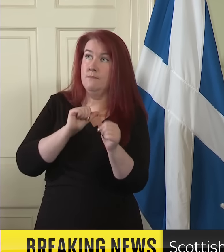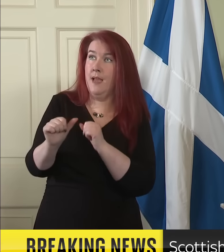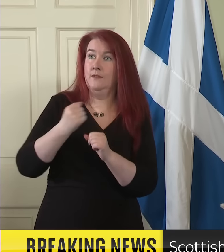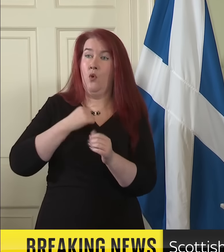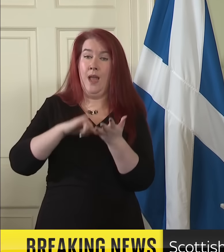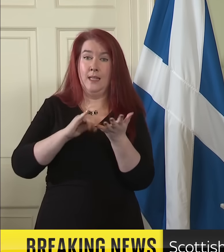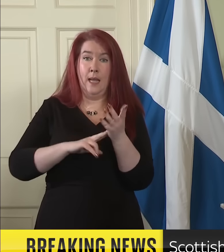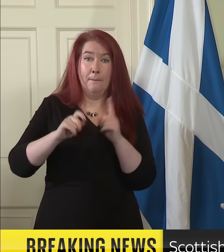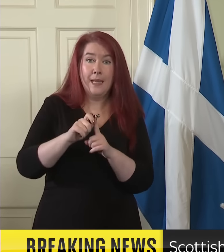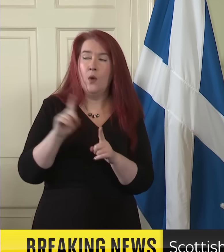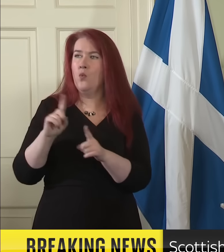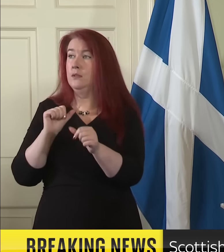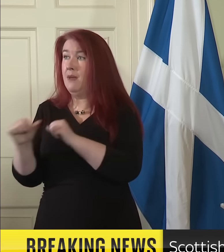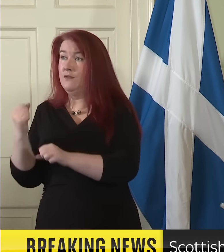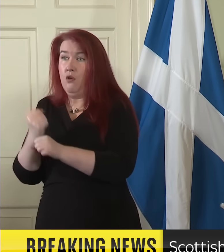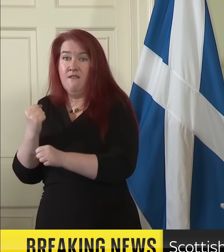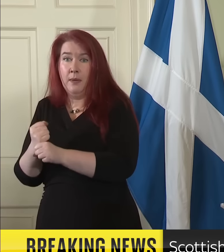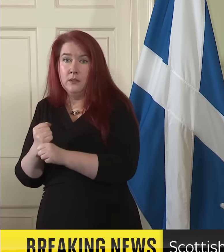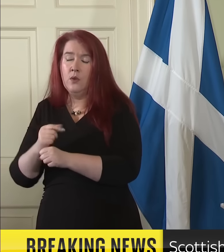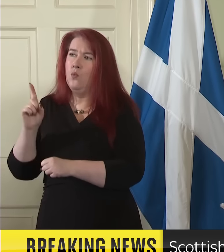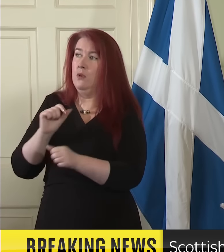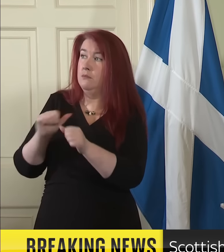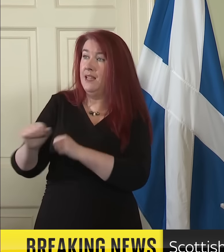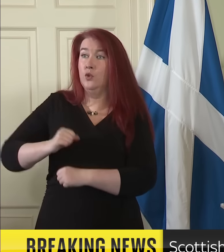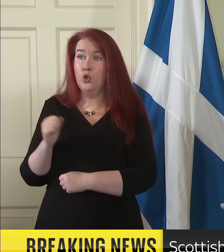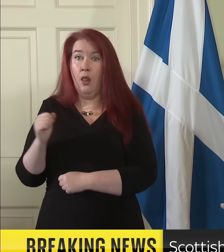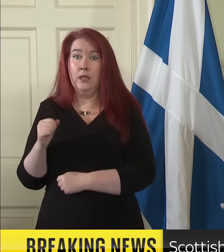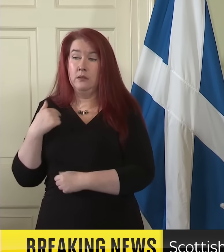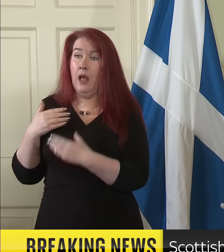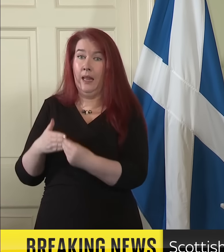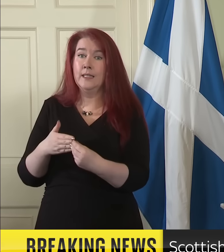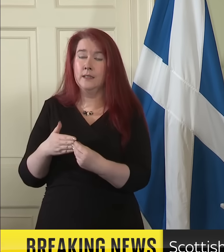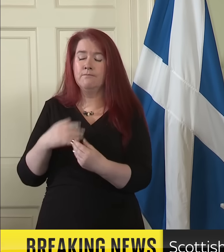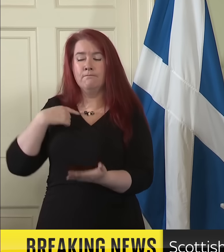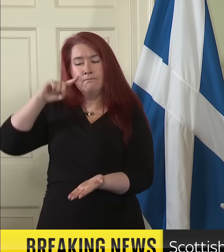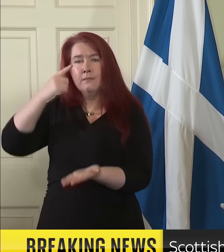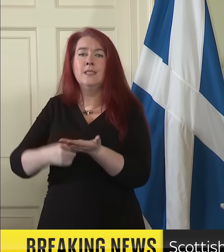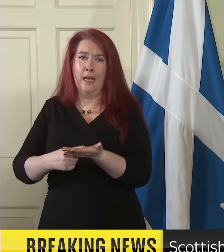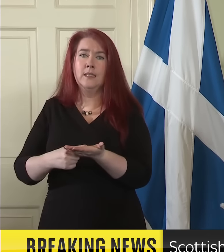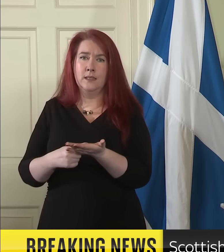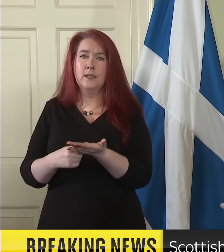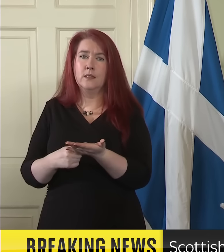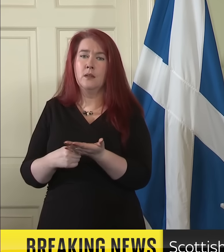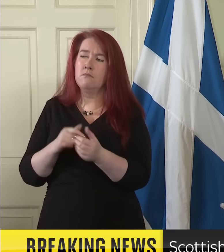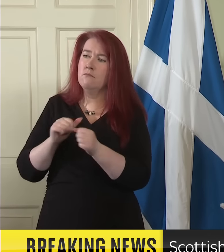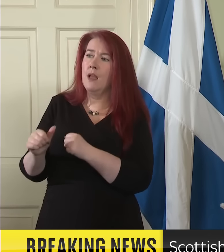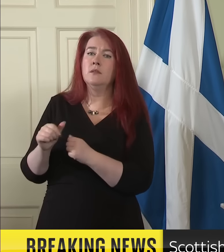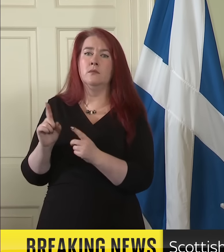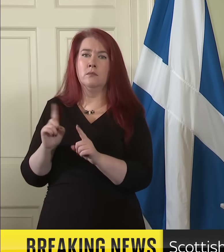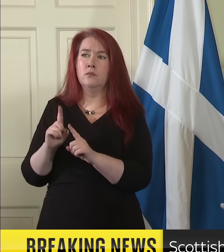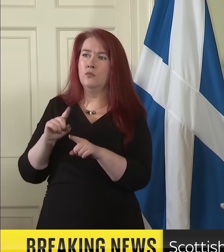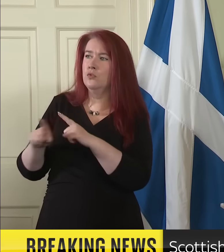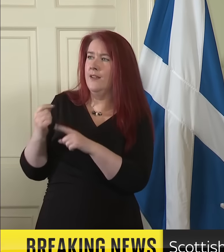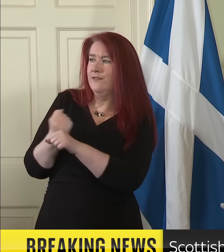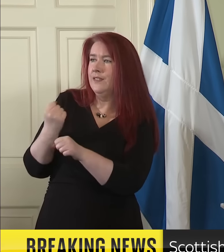my party, for the government and for the country I lead, I have concluded that repairing our relationship across